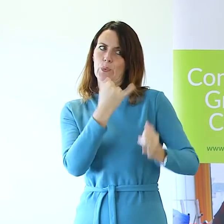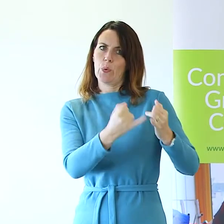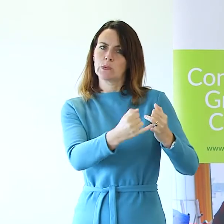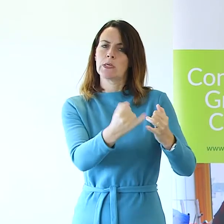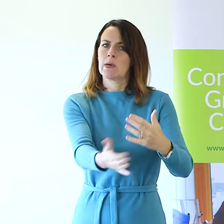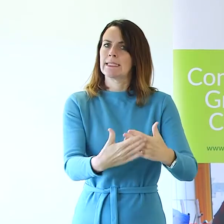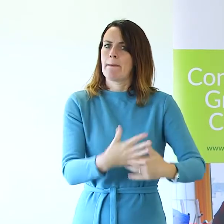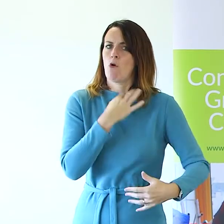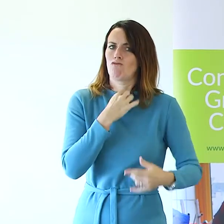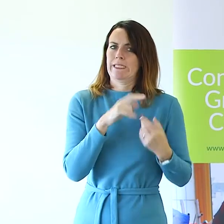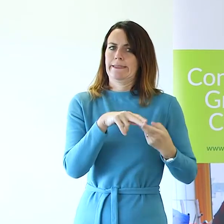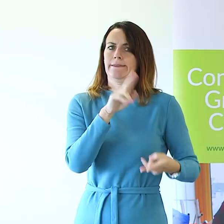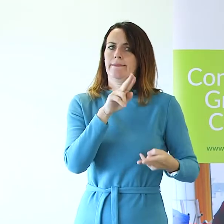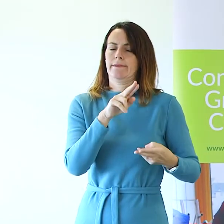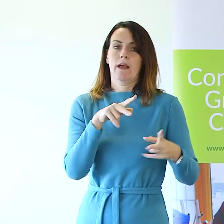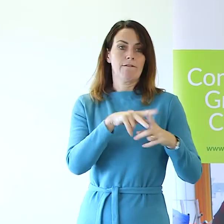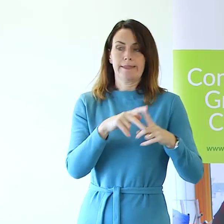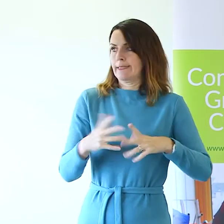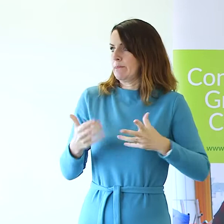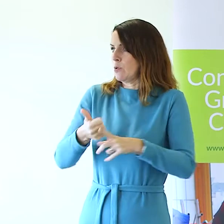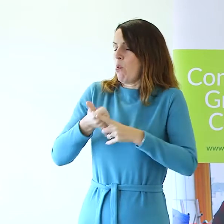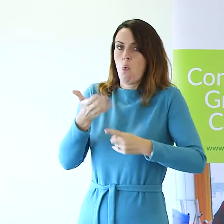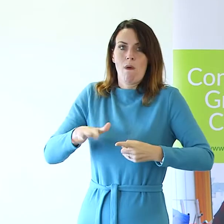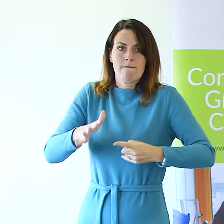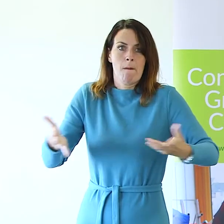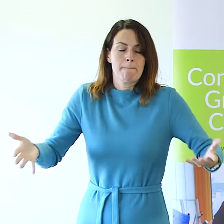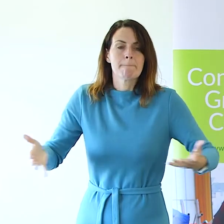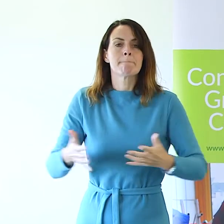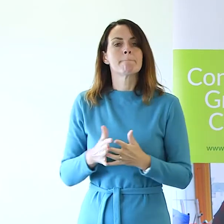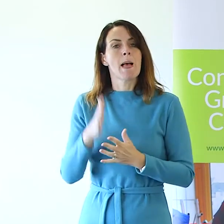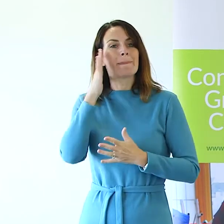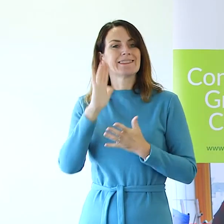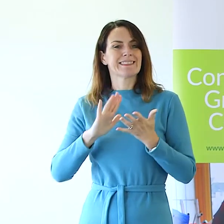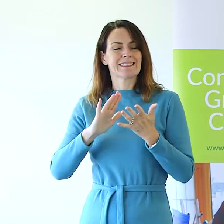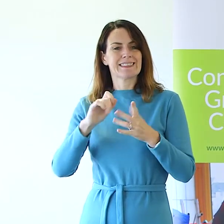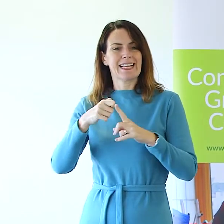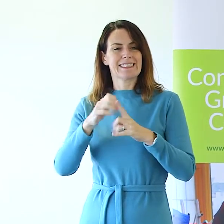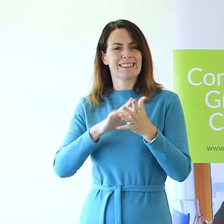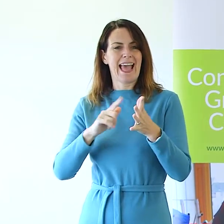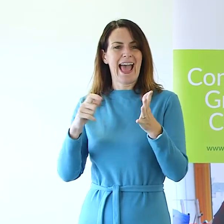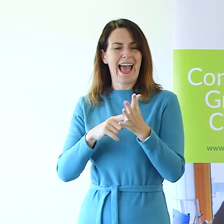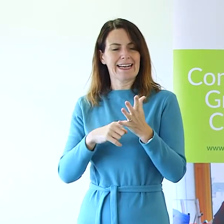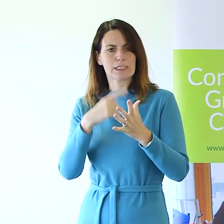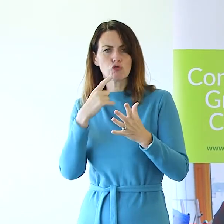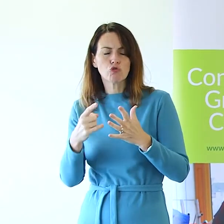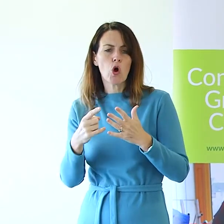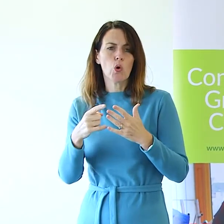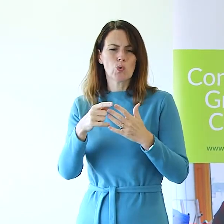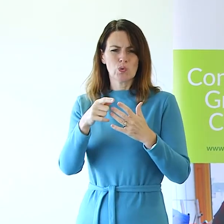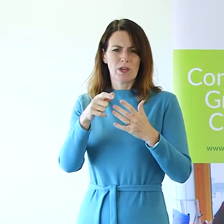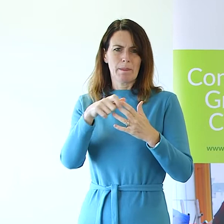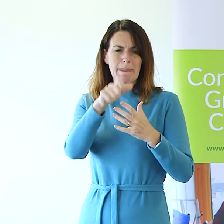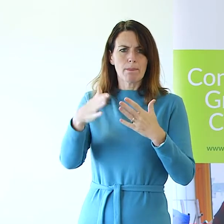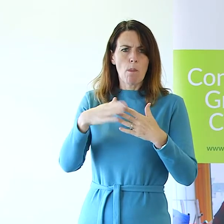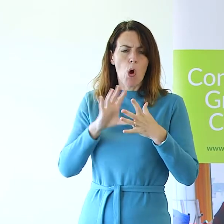for other mediums for support. MK Act saw an increase of 68% of people logging onto their website for support